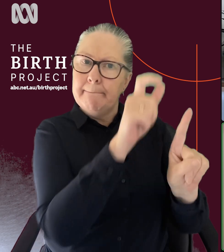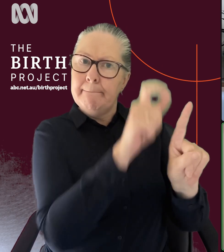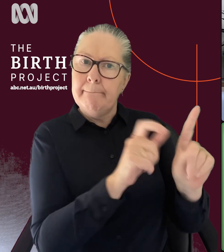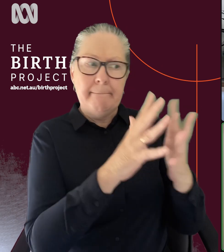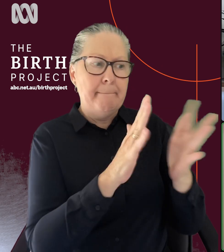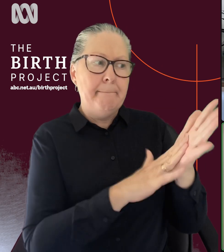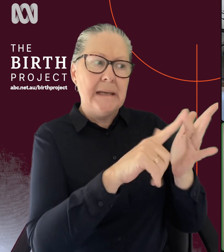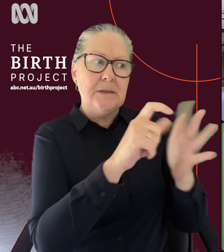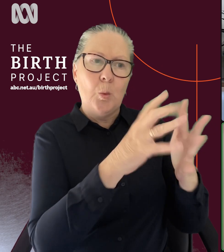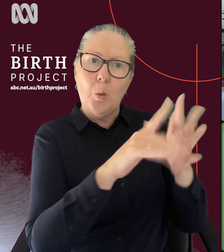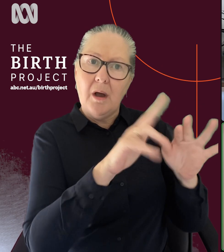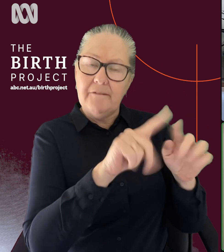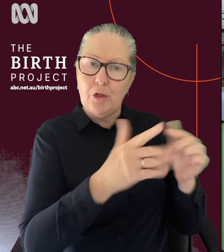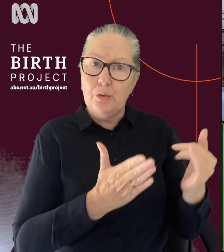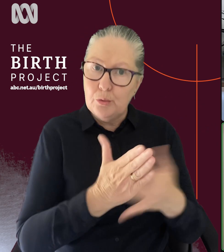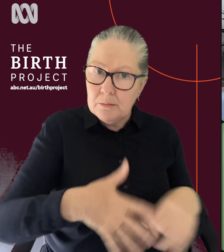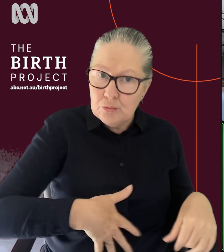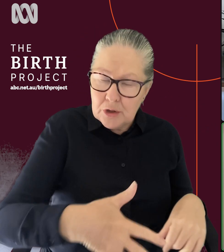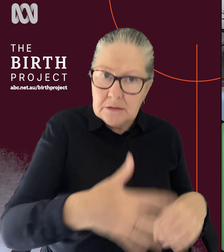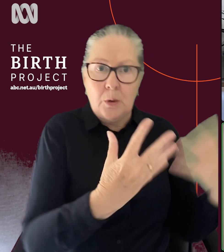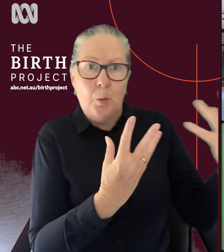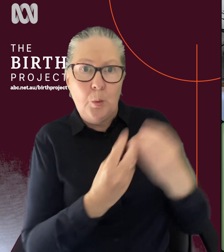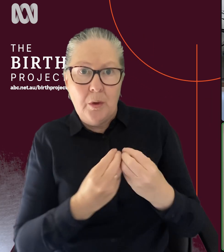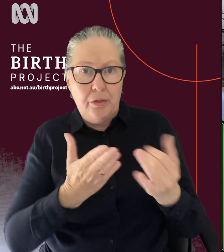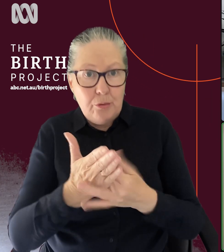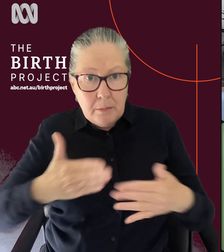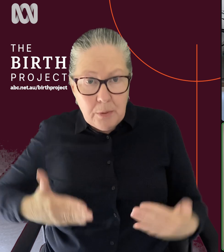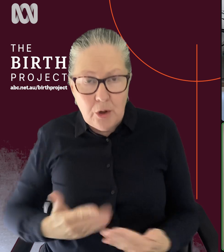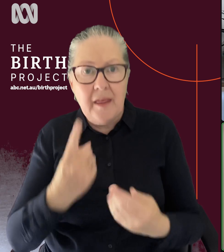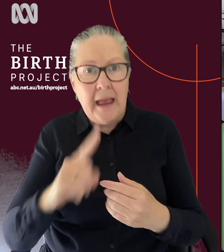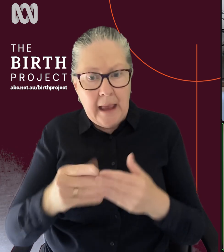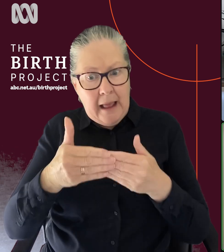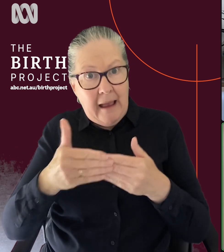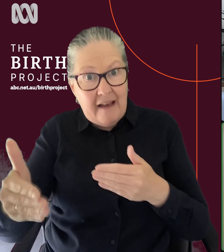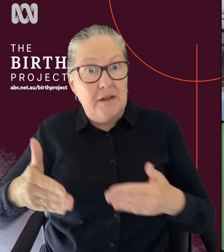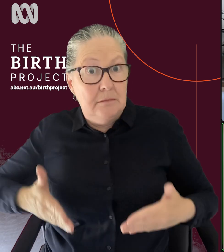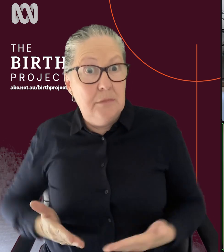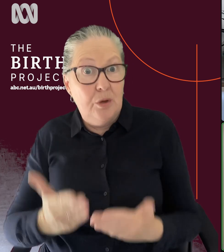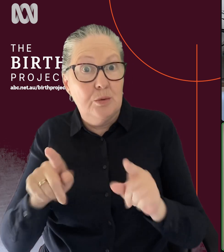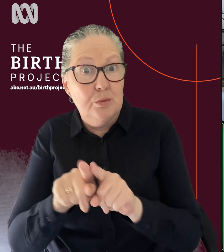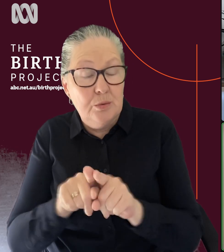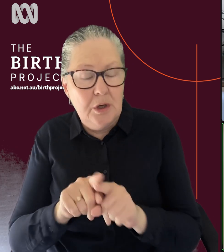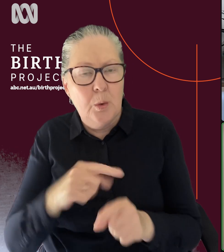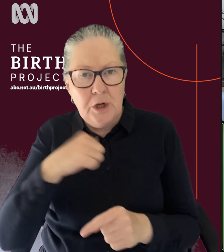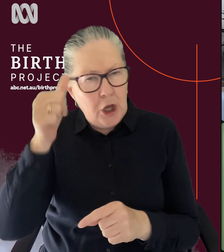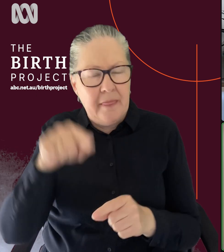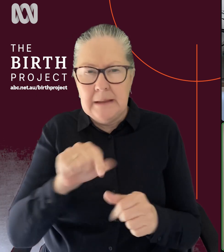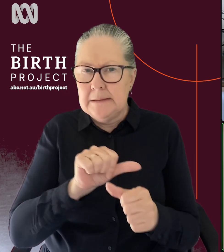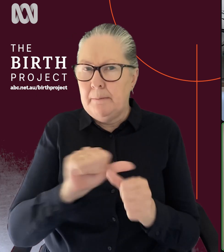your pregnancy and you have them present at your birth and ideally in your postpartum care as well. So we know that that is the best